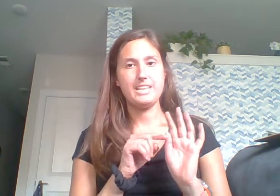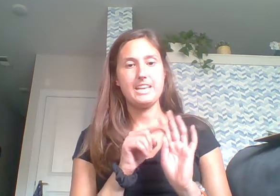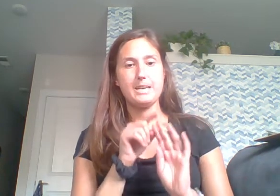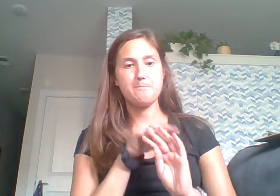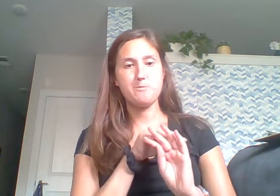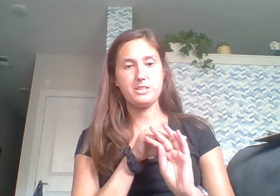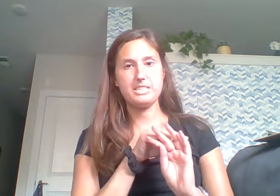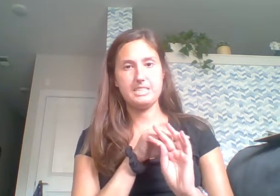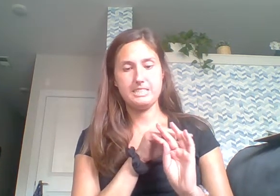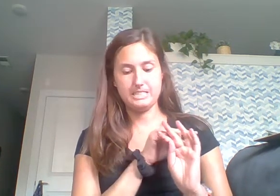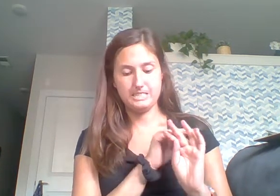Important.